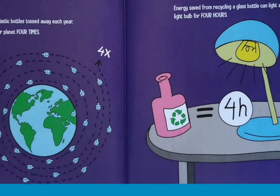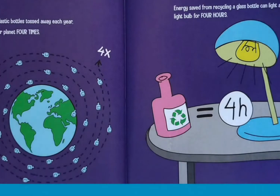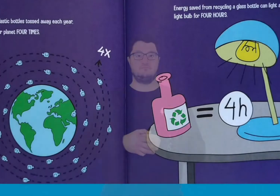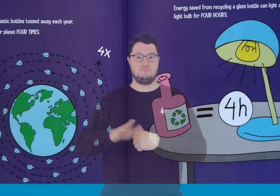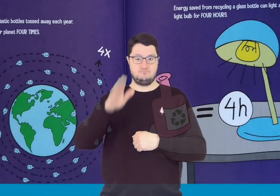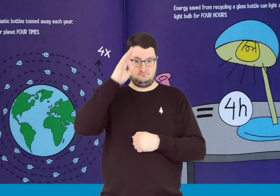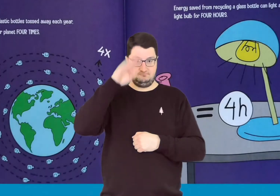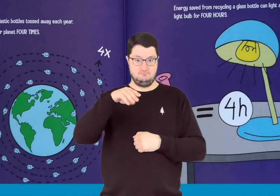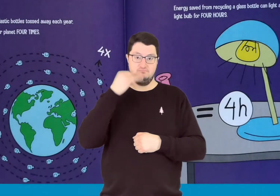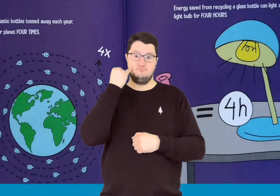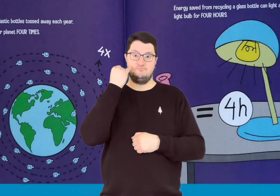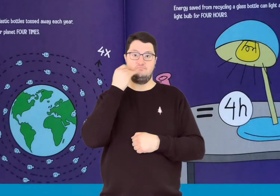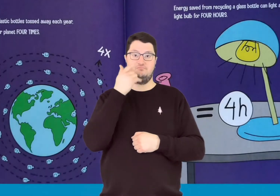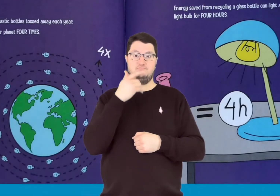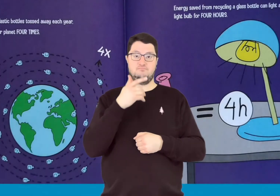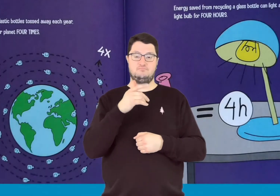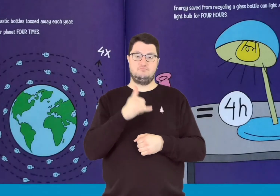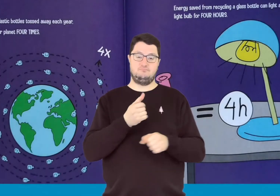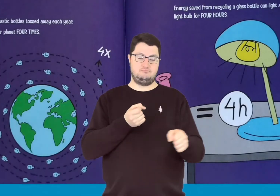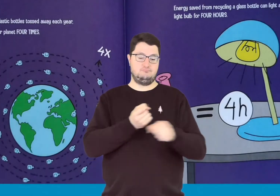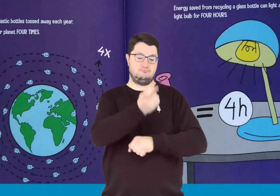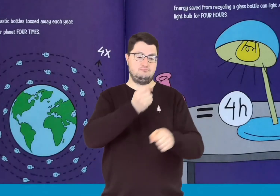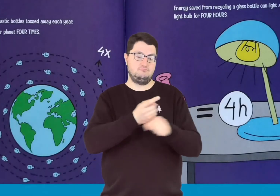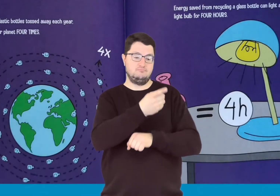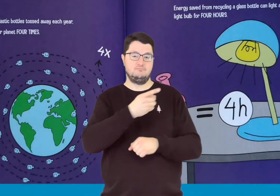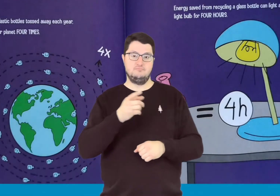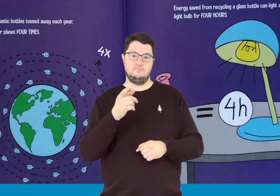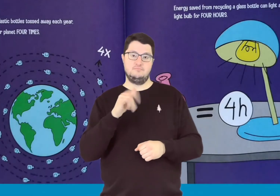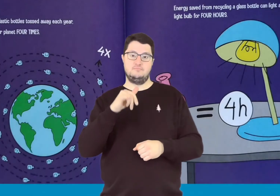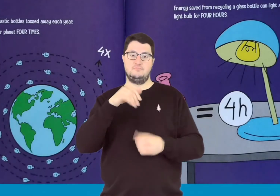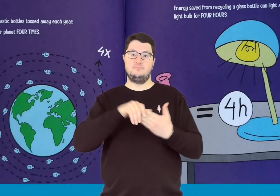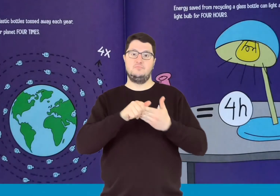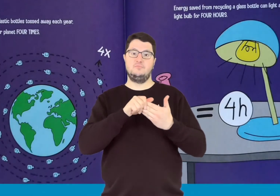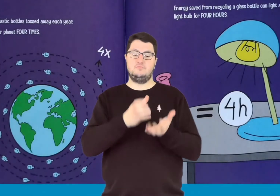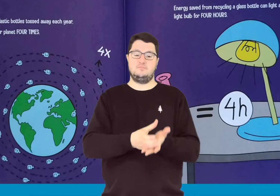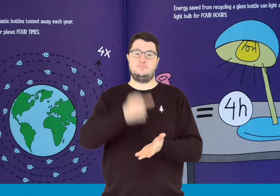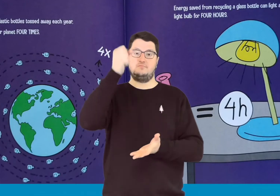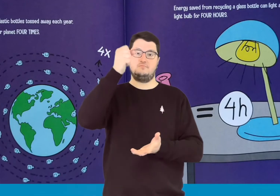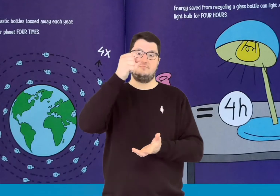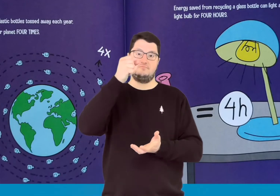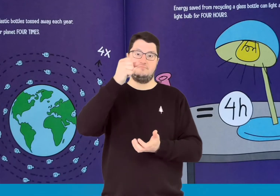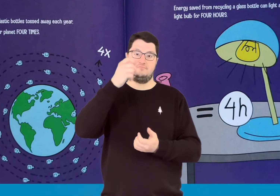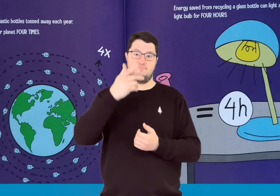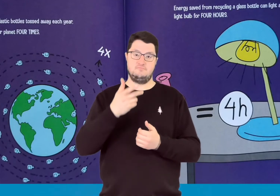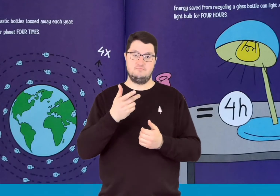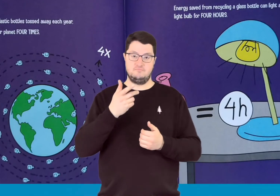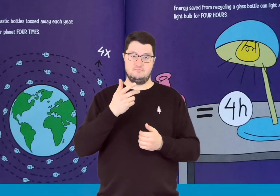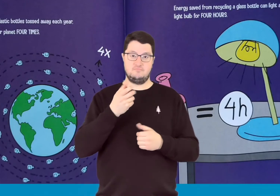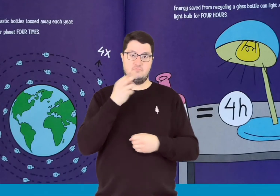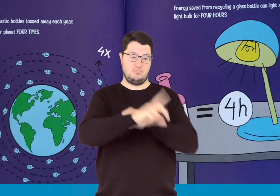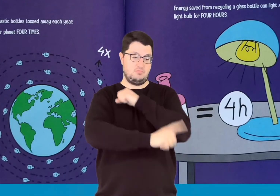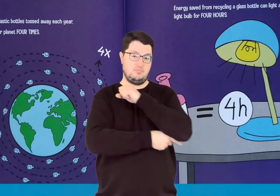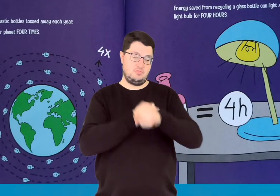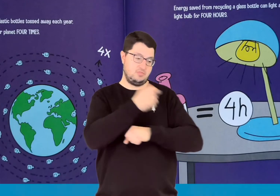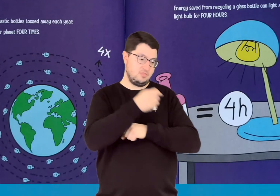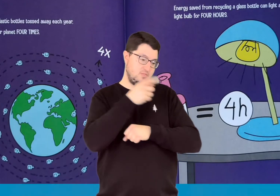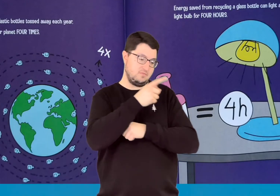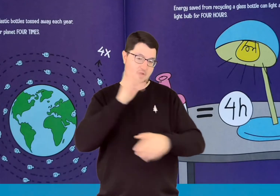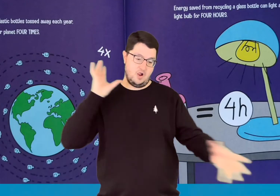Facts. If you lined up the plastic bottles tossed away each year, they would circle